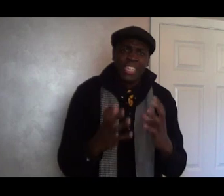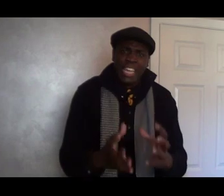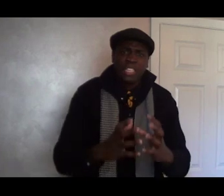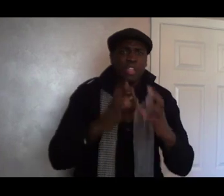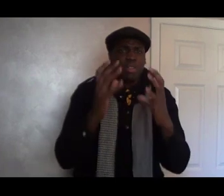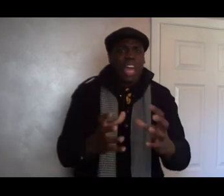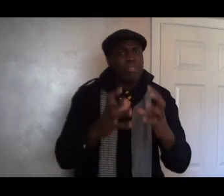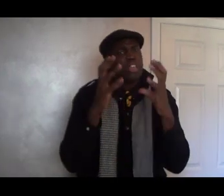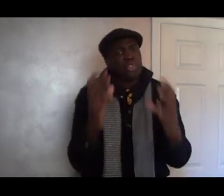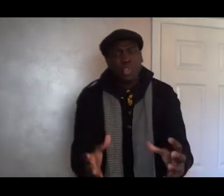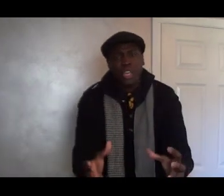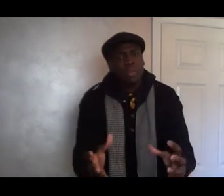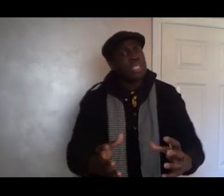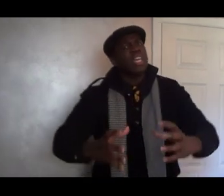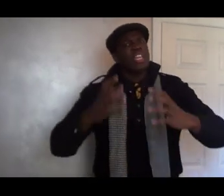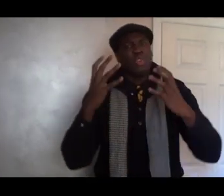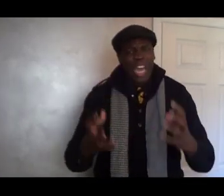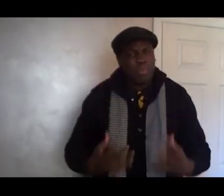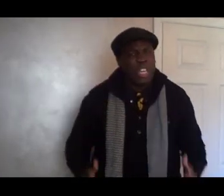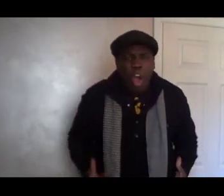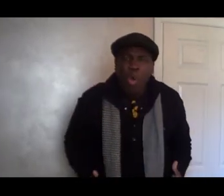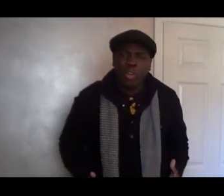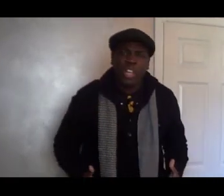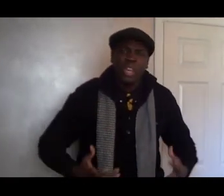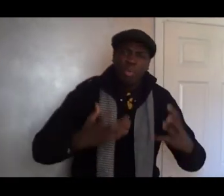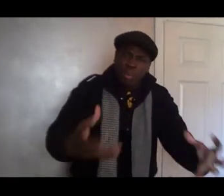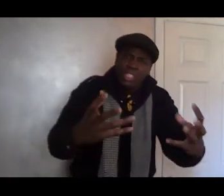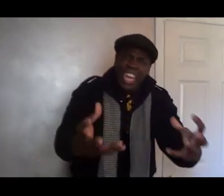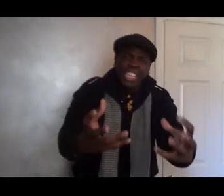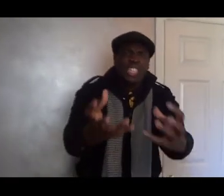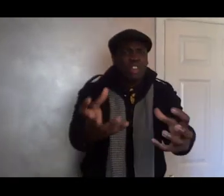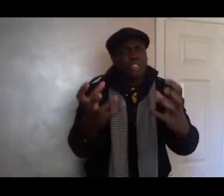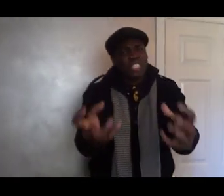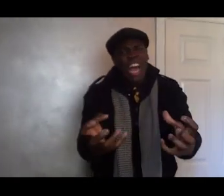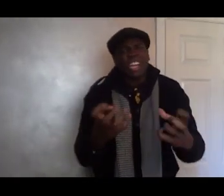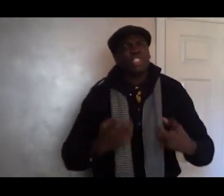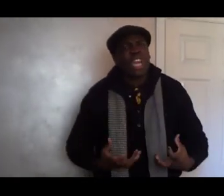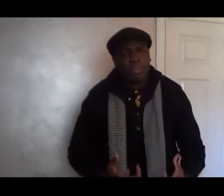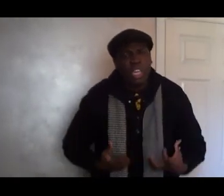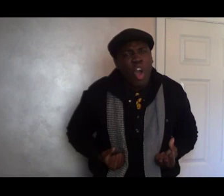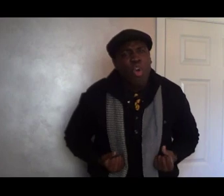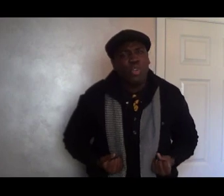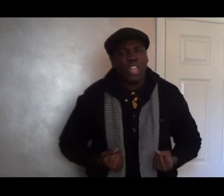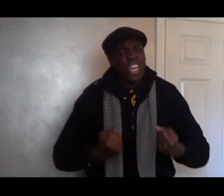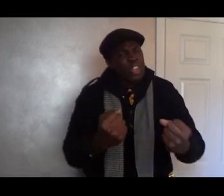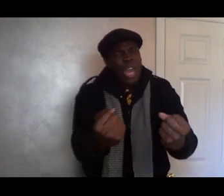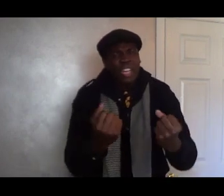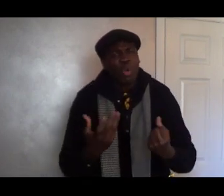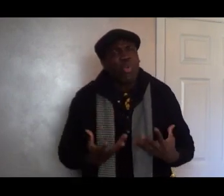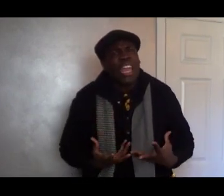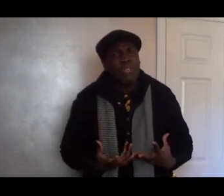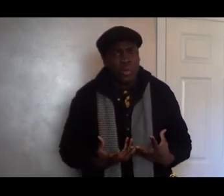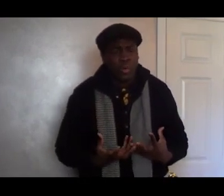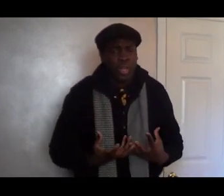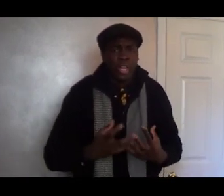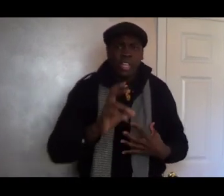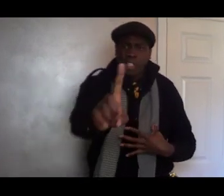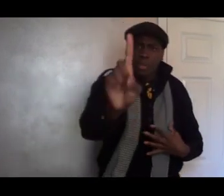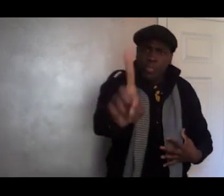pertains to your life and your dreams, you got to be hungry. When it pertains to your desires, you got to be hungry. You got to crave for it. So the